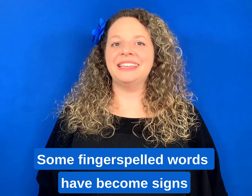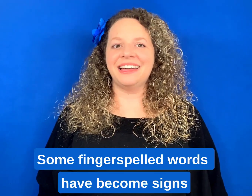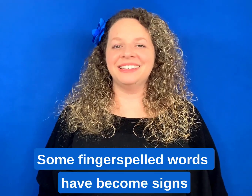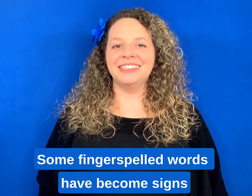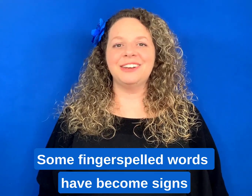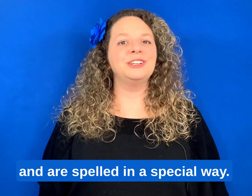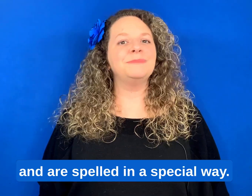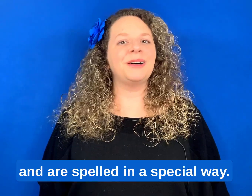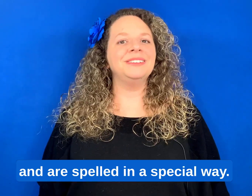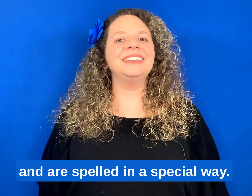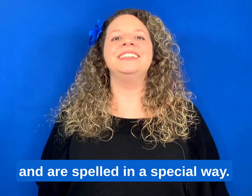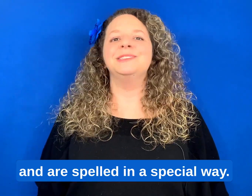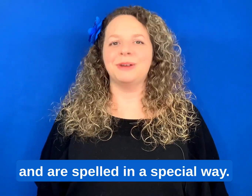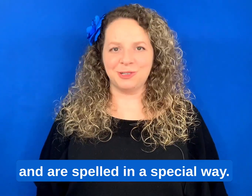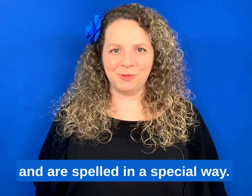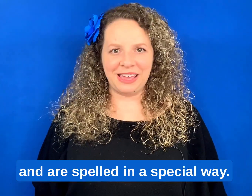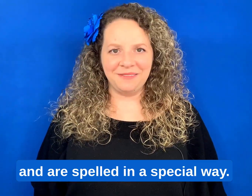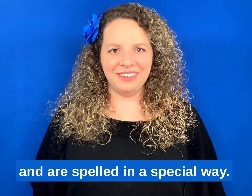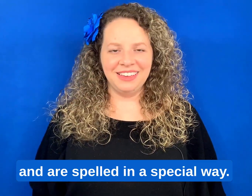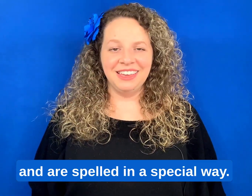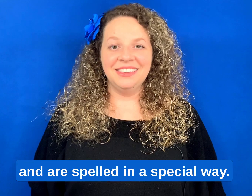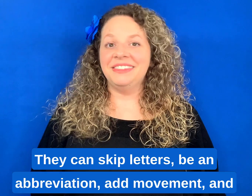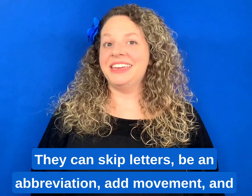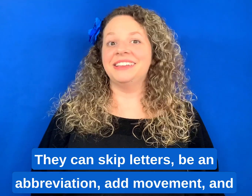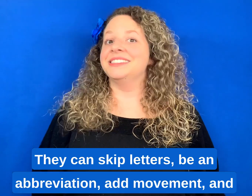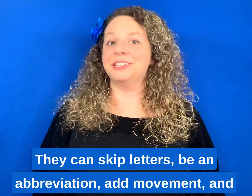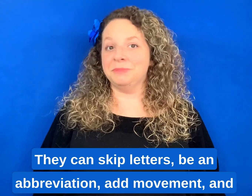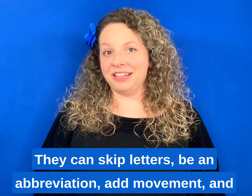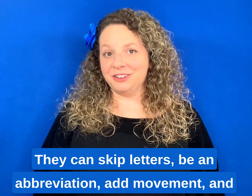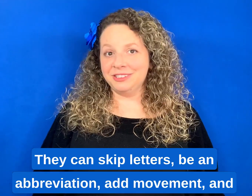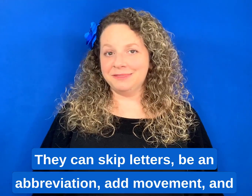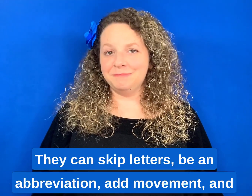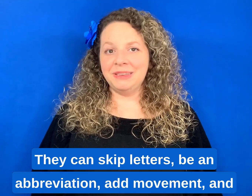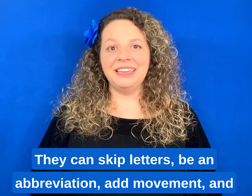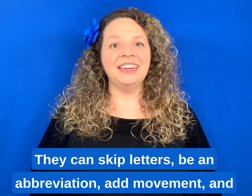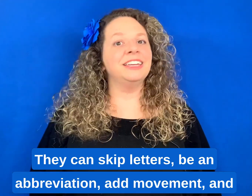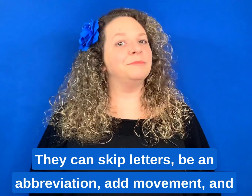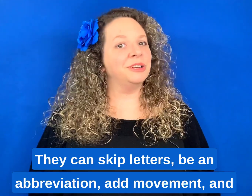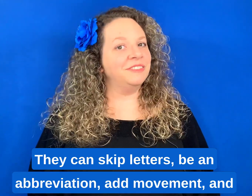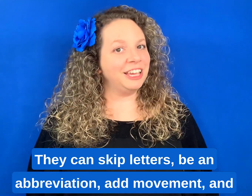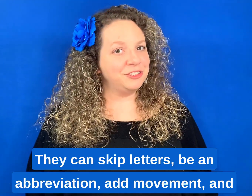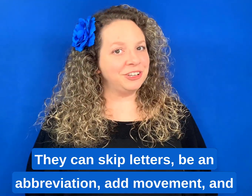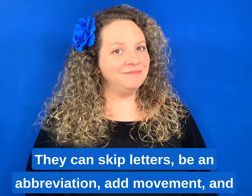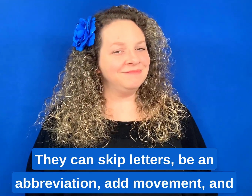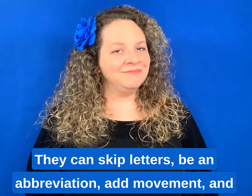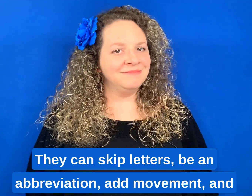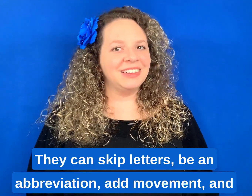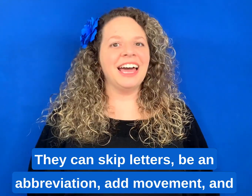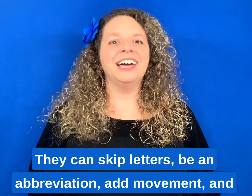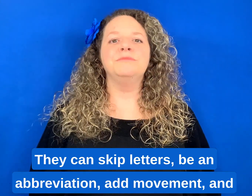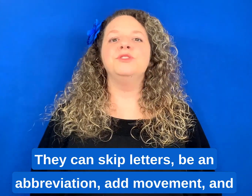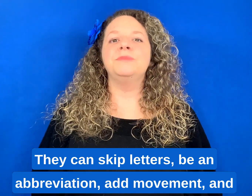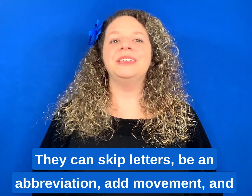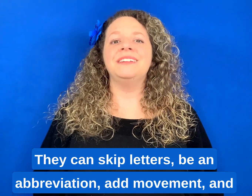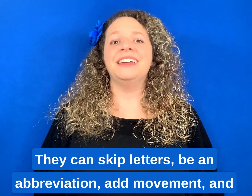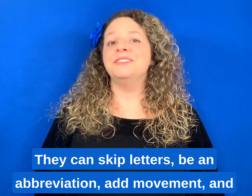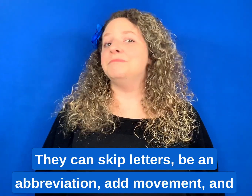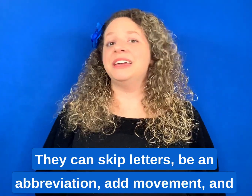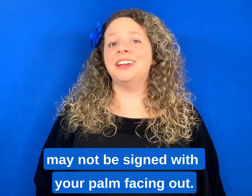signs and are spelled in a special way. They can skip letters, be an abbreviation, add movement, and may